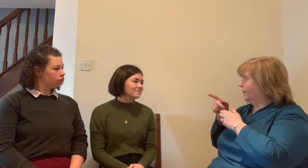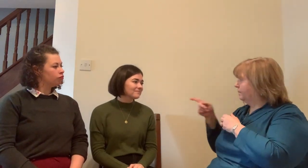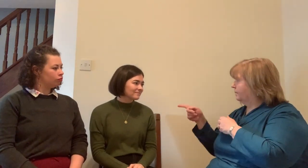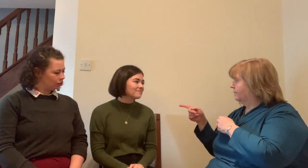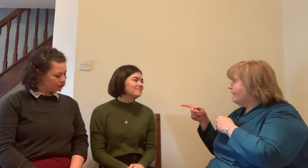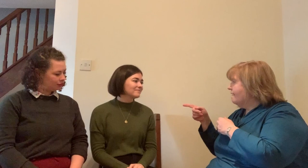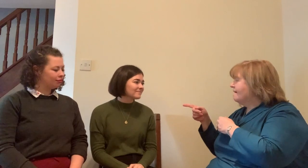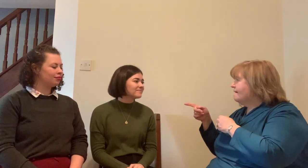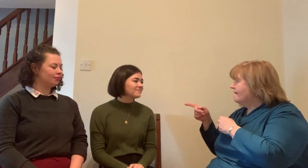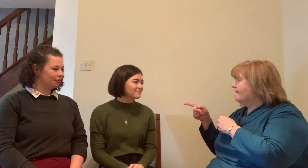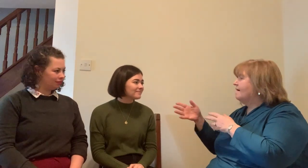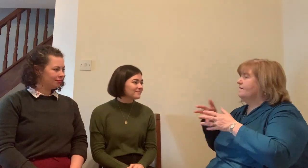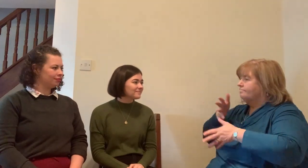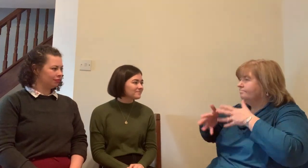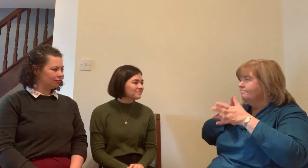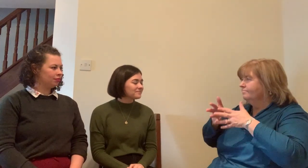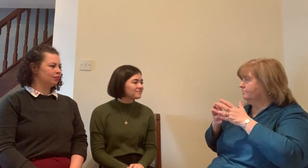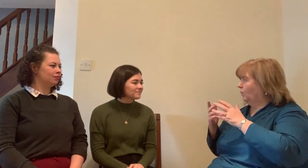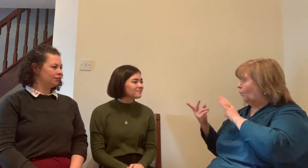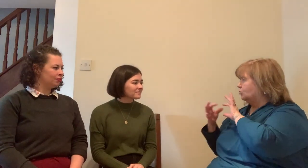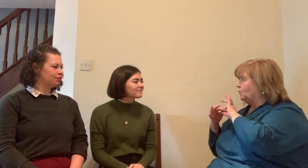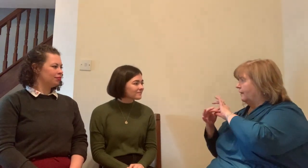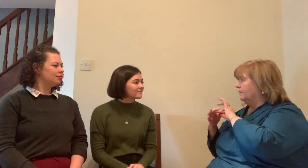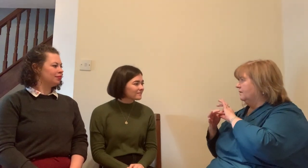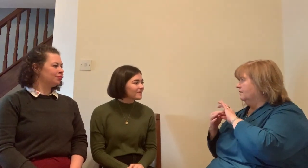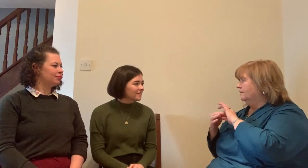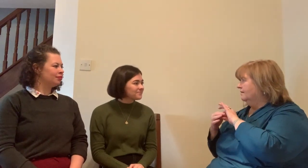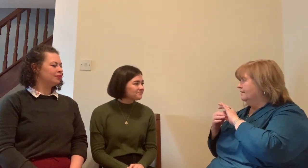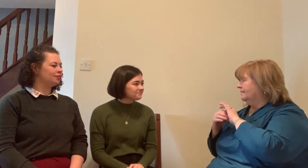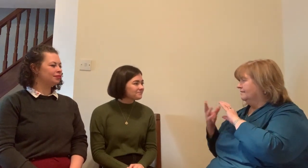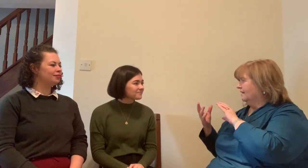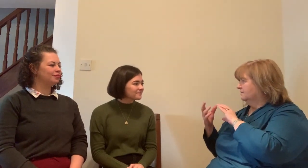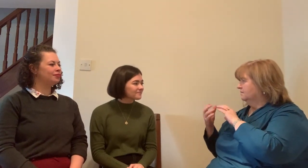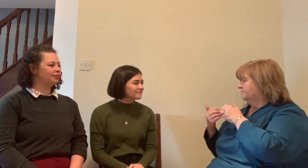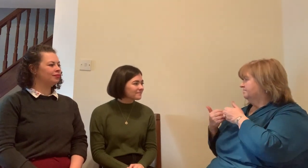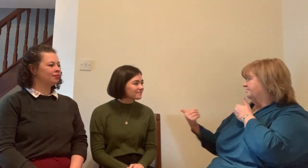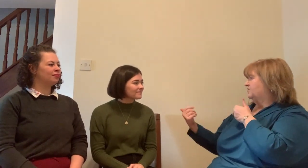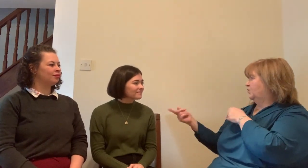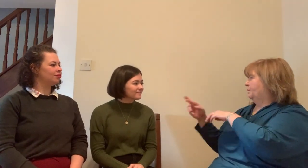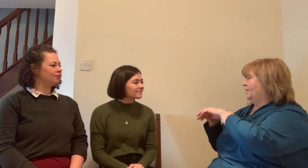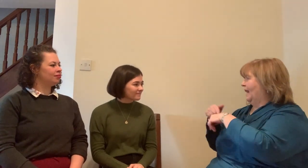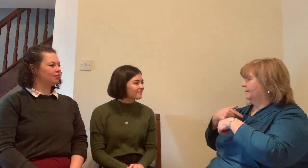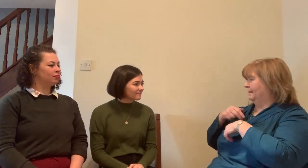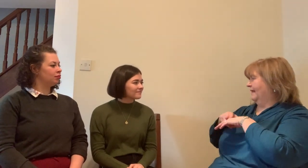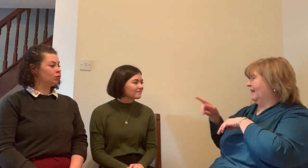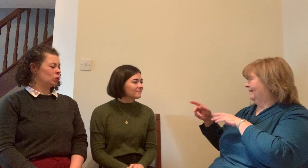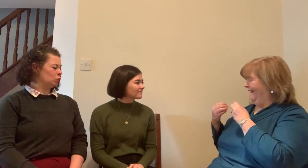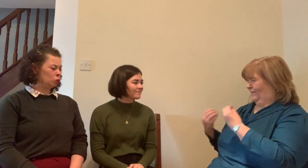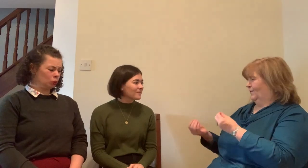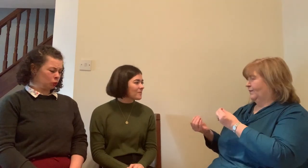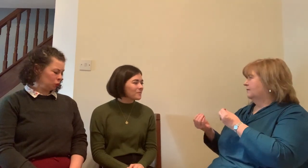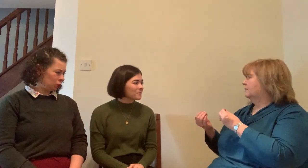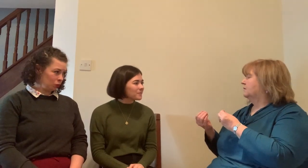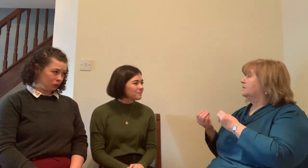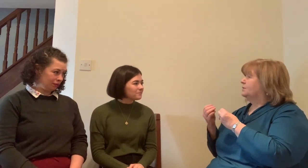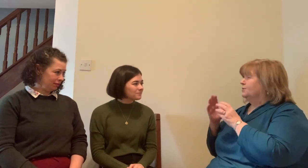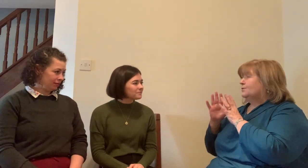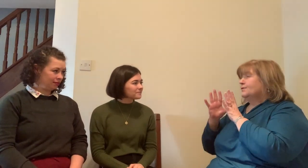listening your little pearl of wisdom for the world that you'd like to share be open oh lovely just be